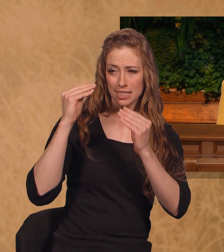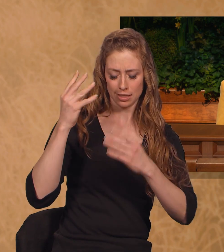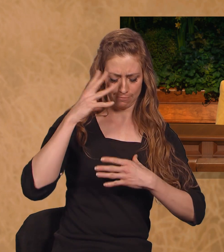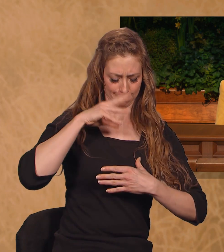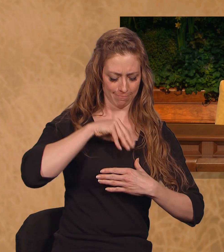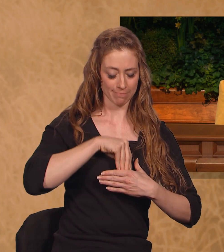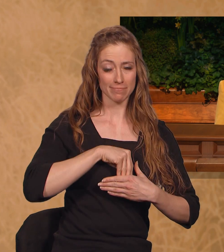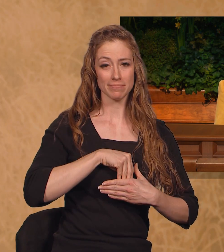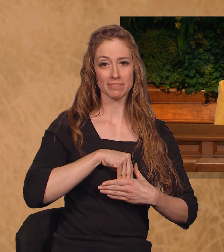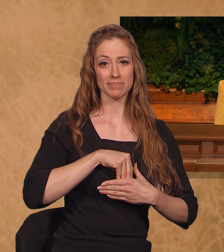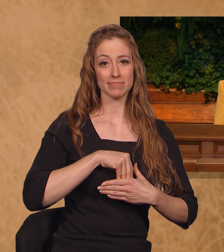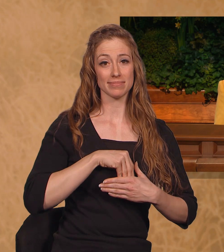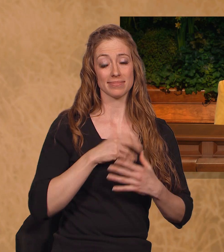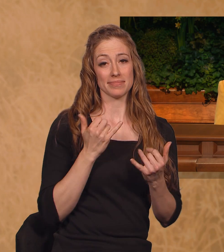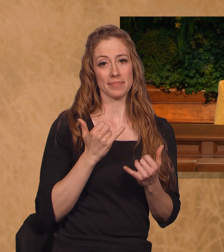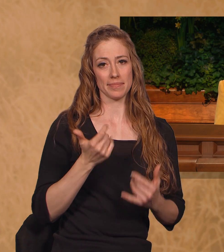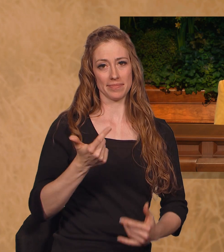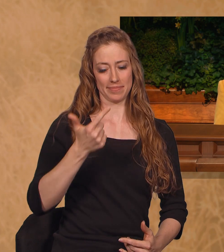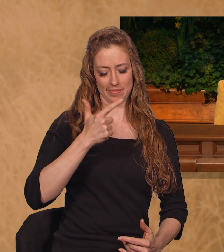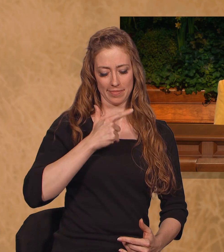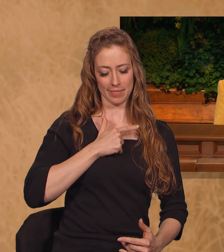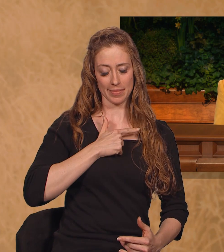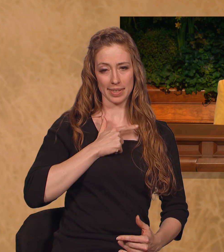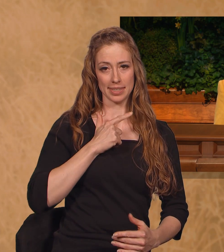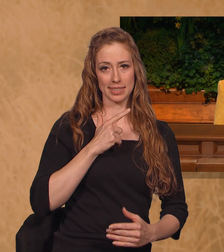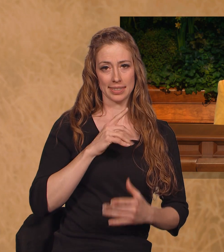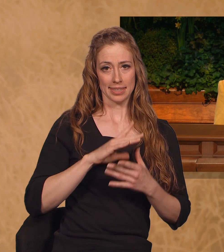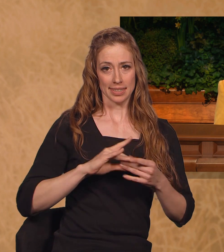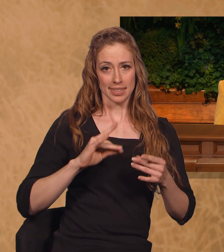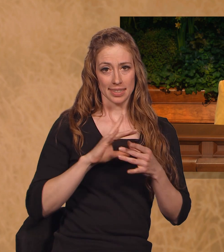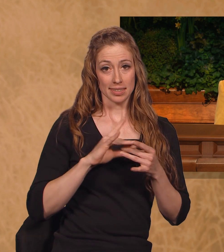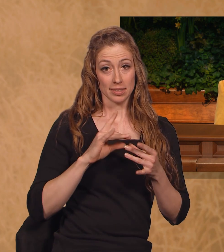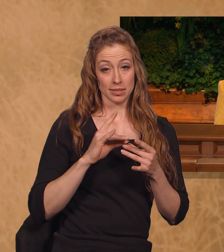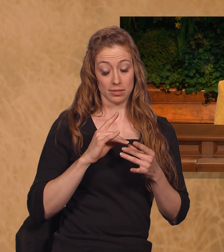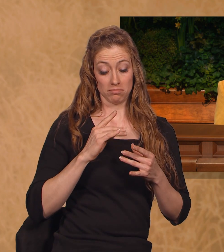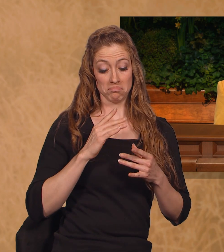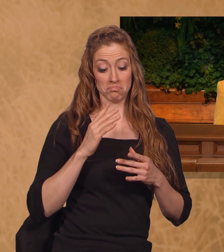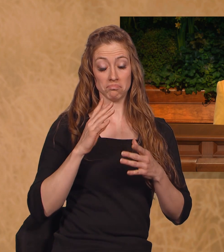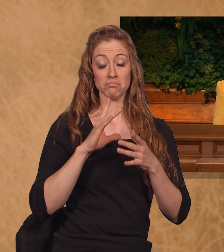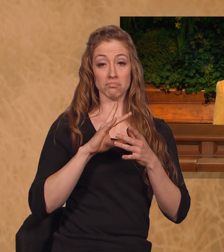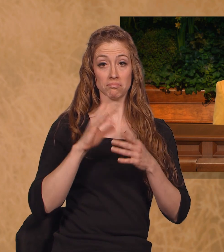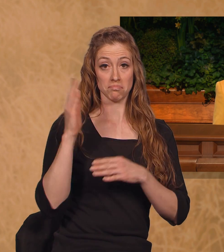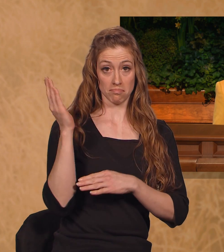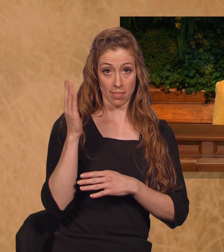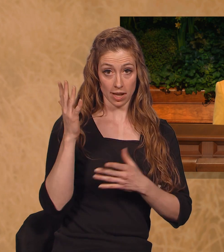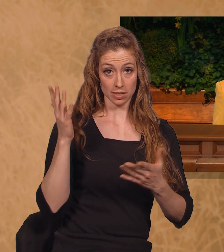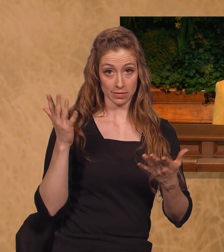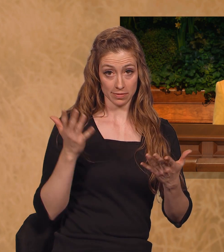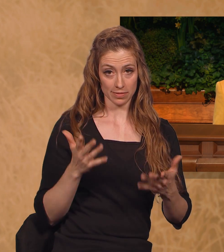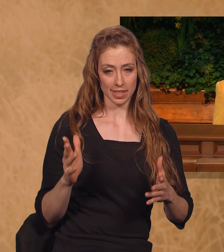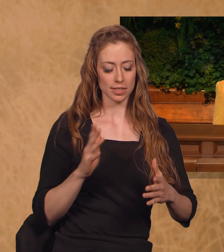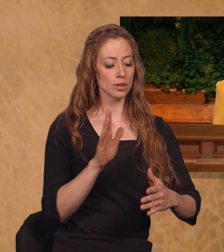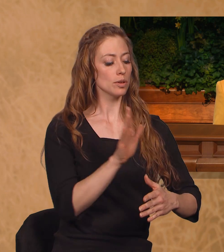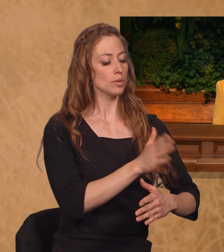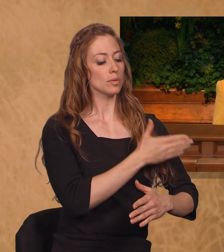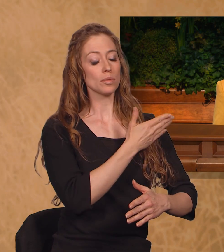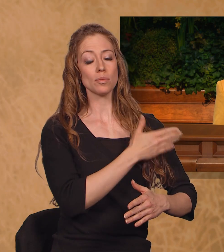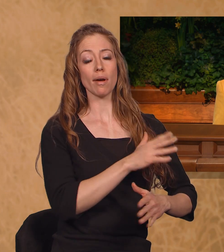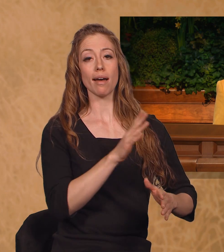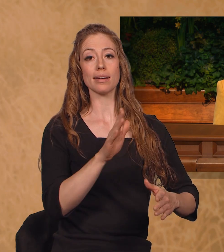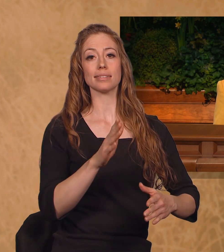It will now be my privilege to speak to you. At the conclusion of my remarks, the choir will sing a medley of